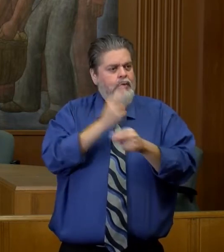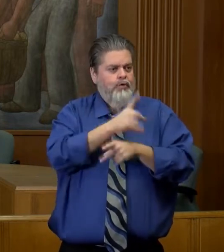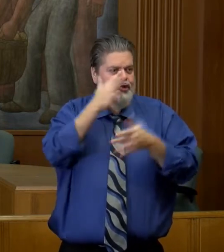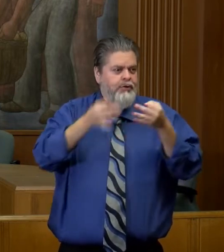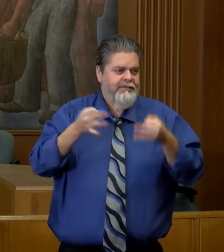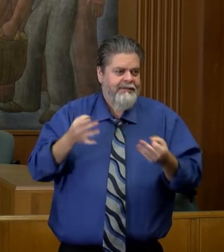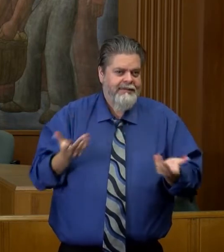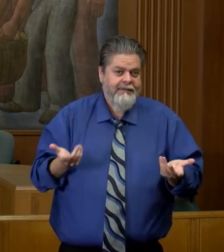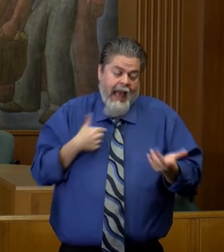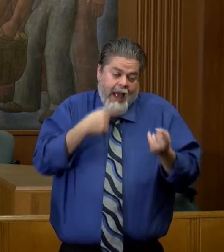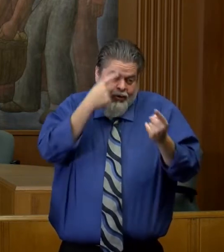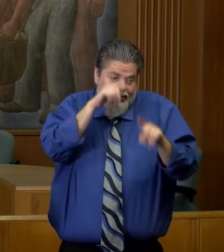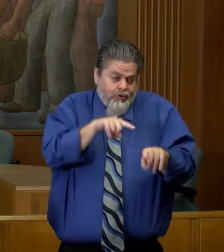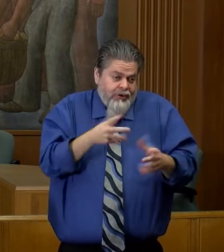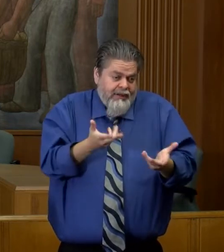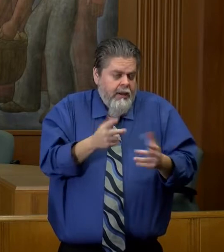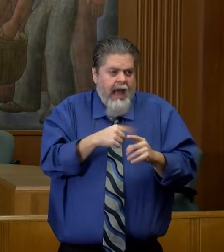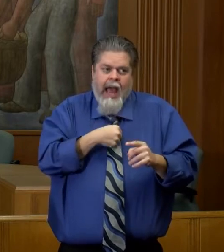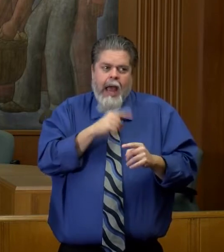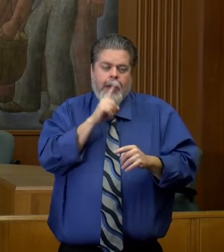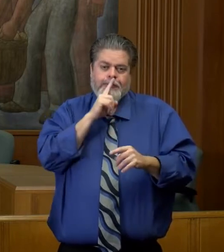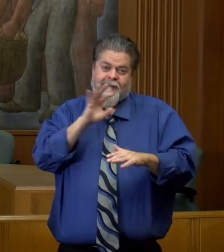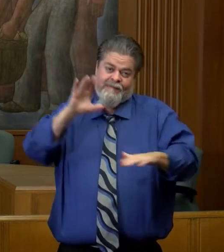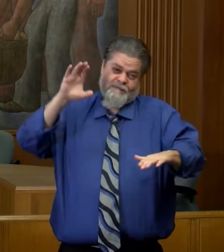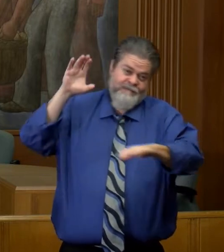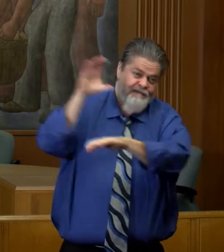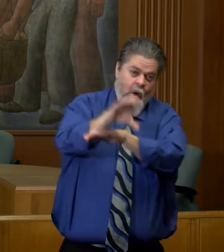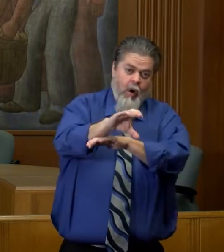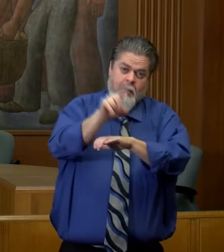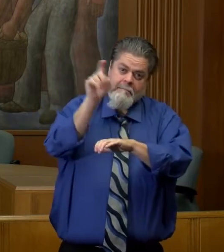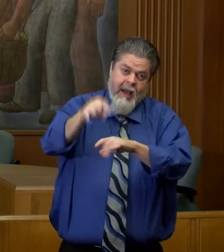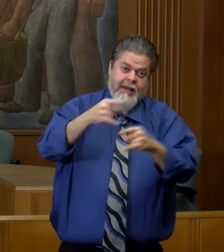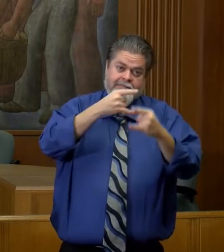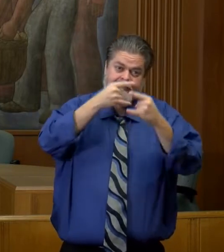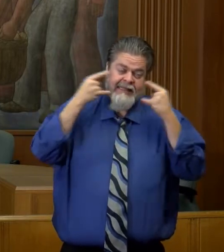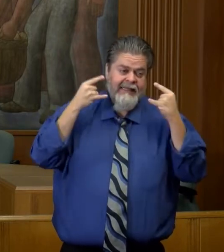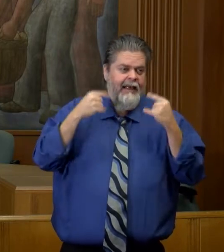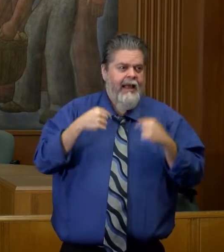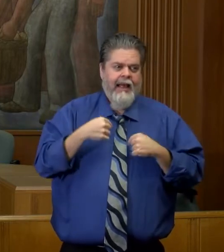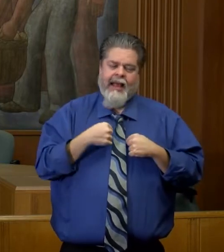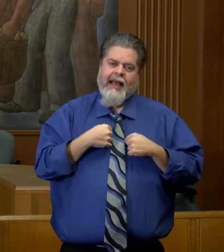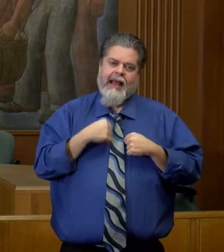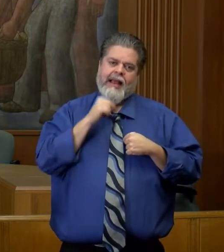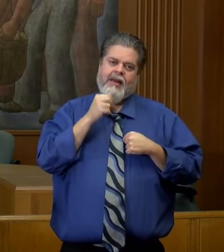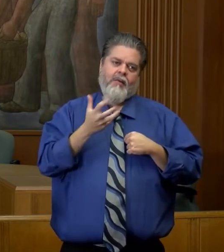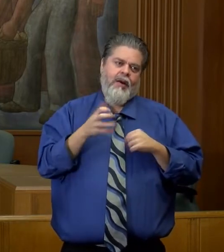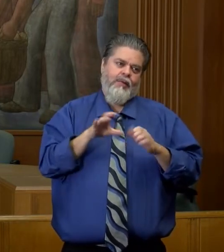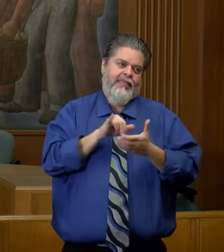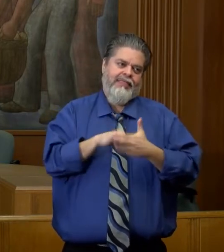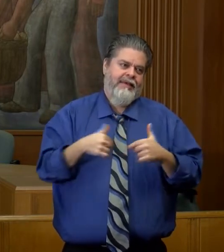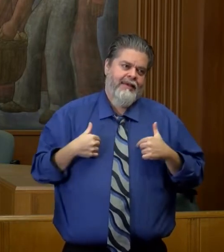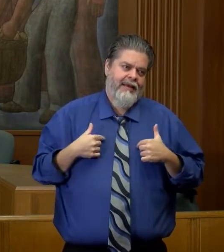And so there's not a mask mandate on the table in the near future coming from my office.